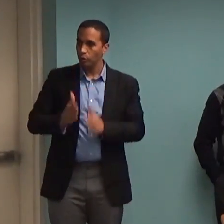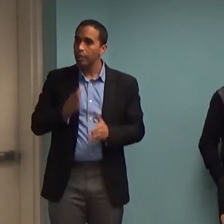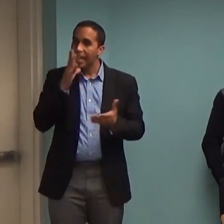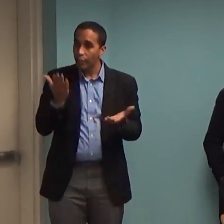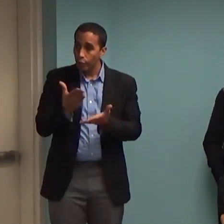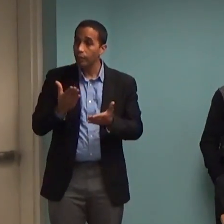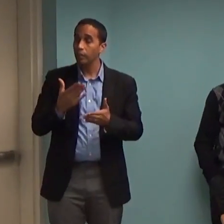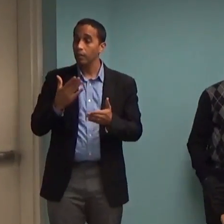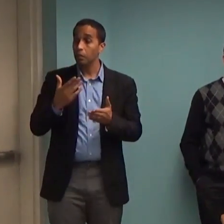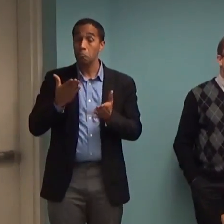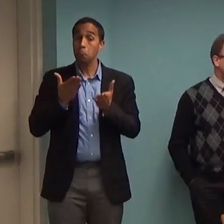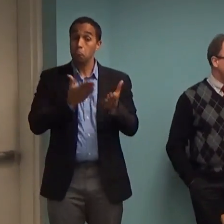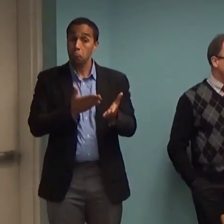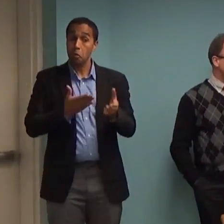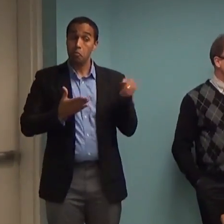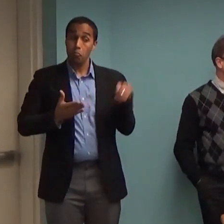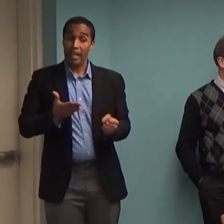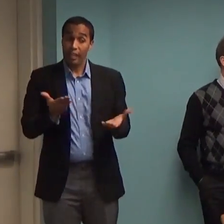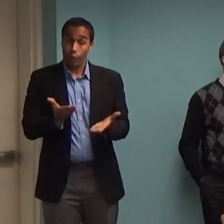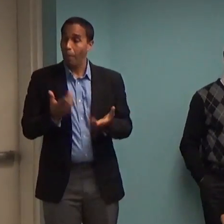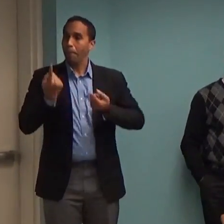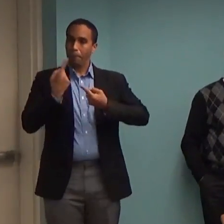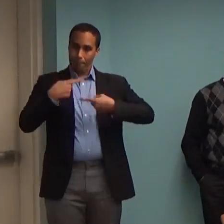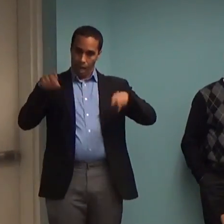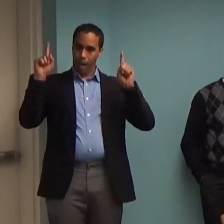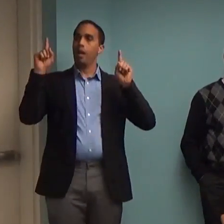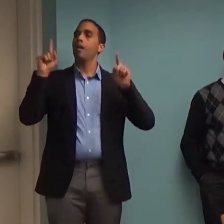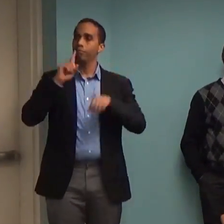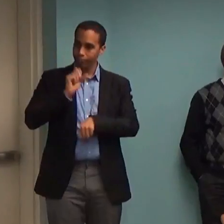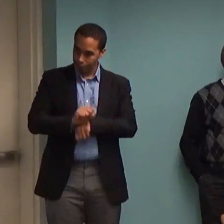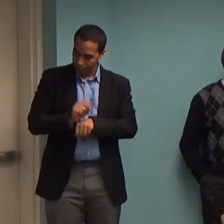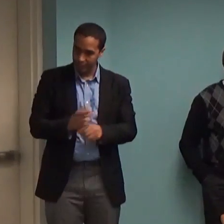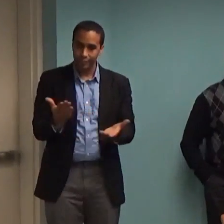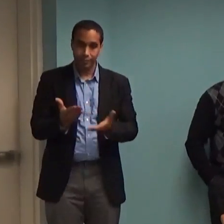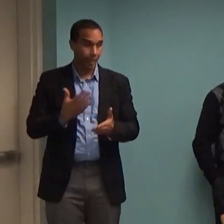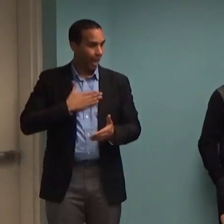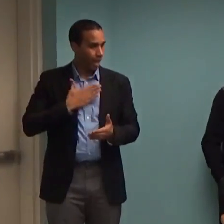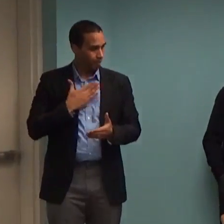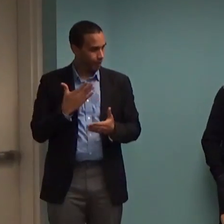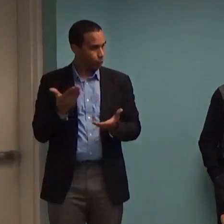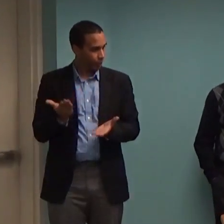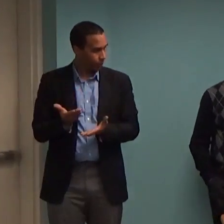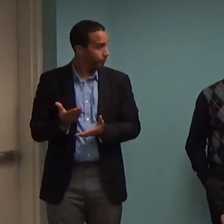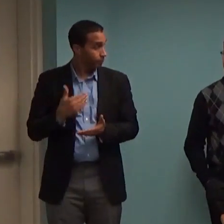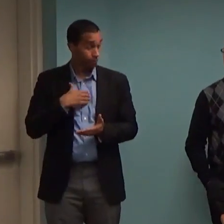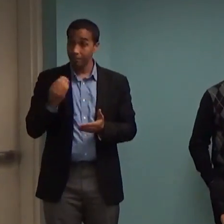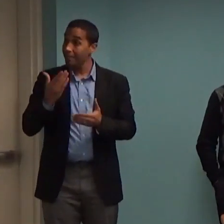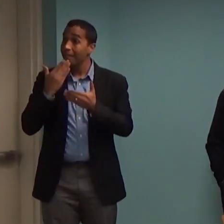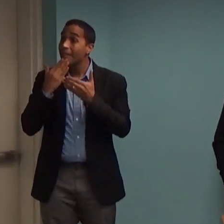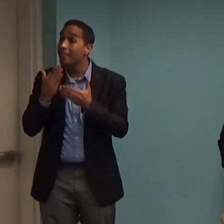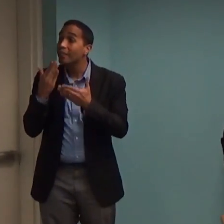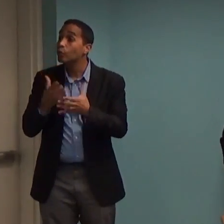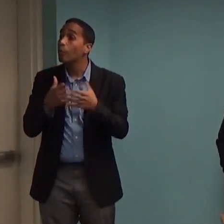what we did. We're really so happy to have you and take it away. Thank you. Thanks very much. It's nice to be here this evening.